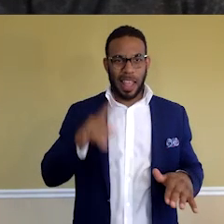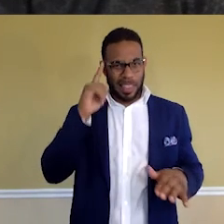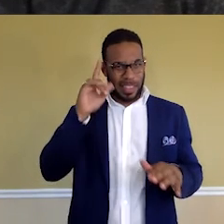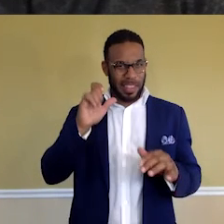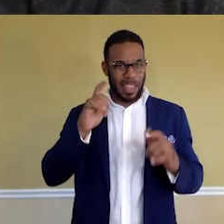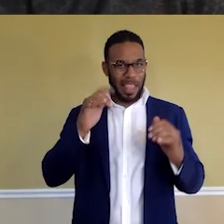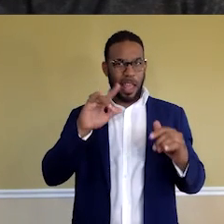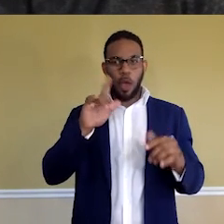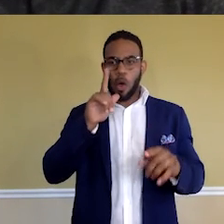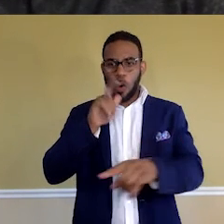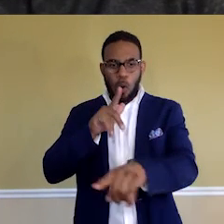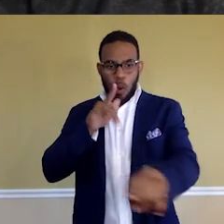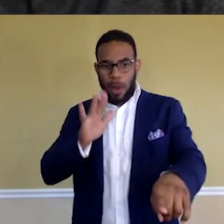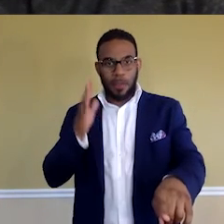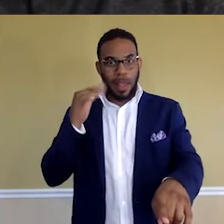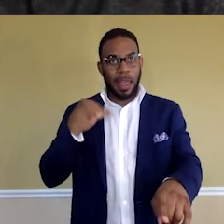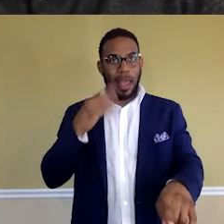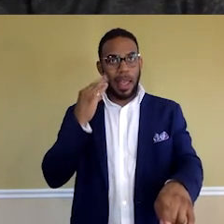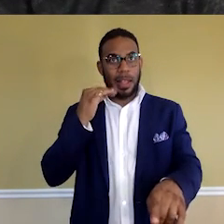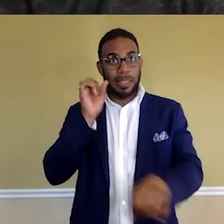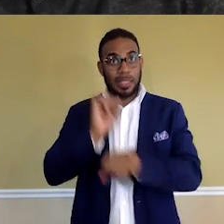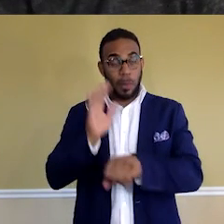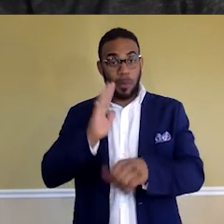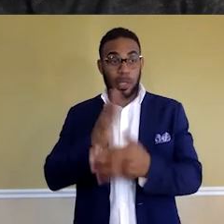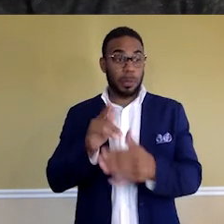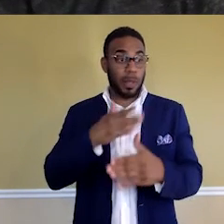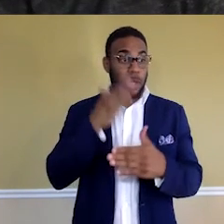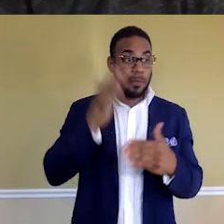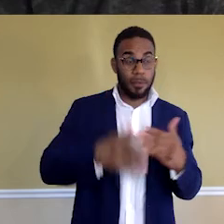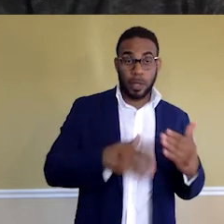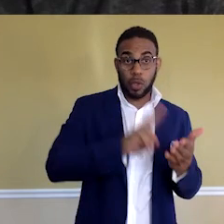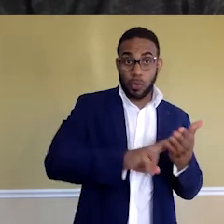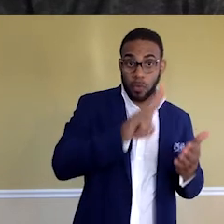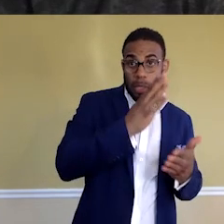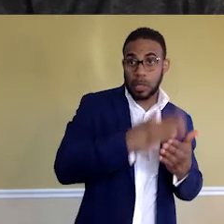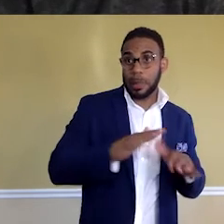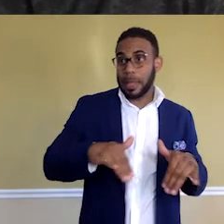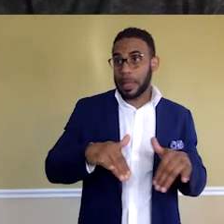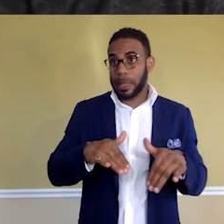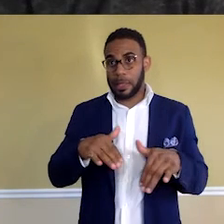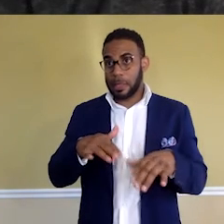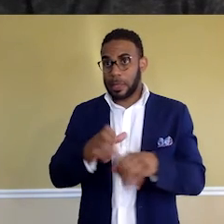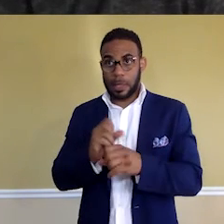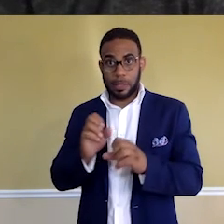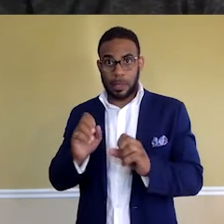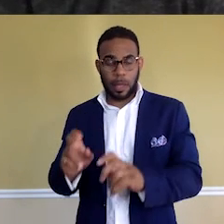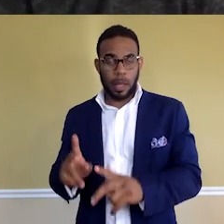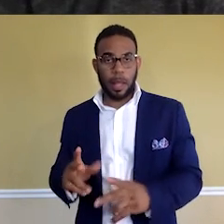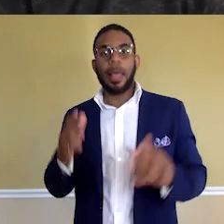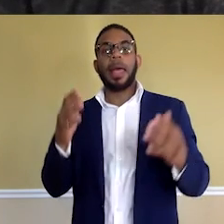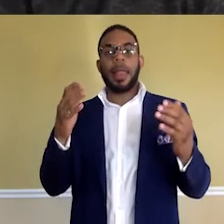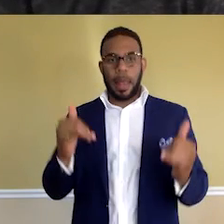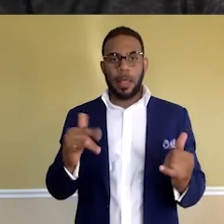a job before. Some of them have finished the university and some are yet to even get into university. And now they have a life.